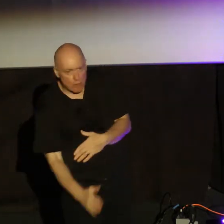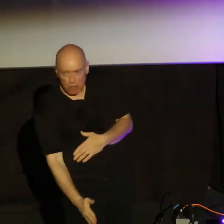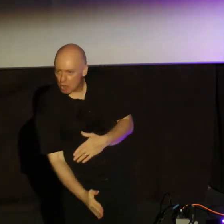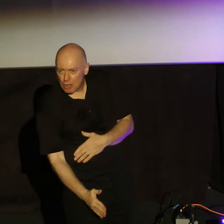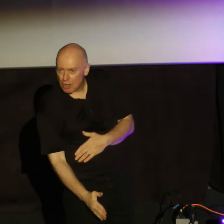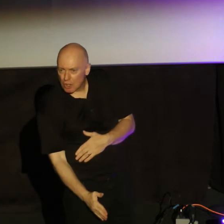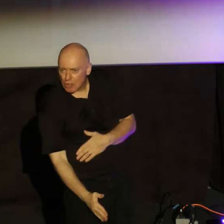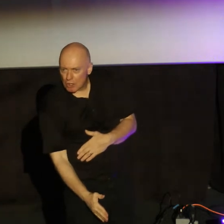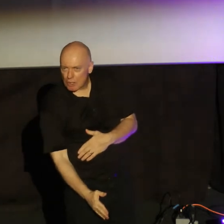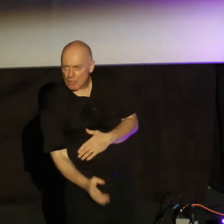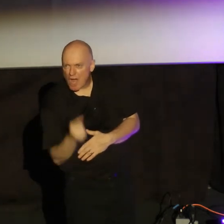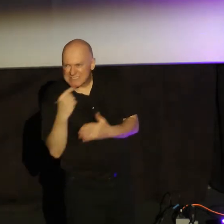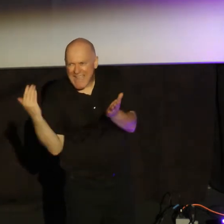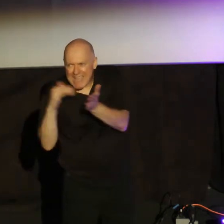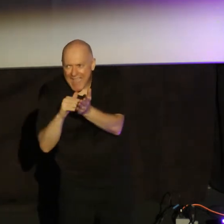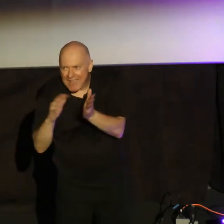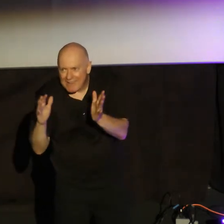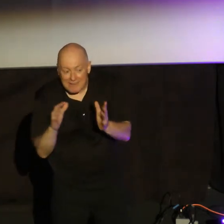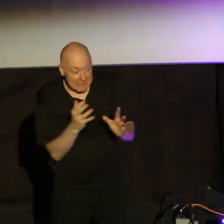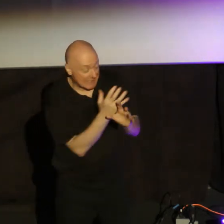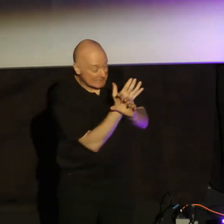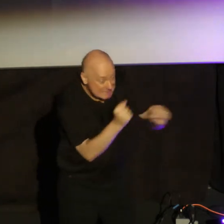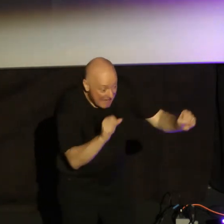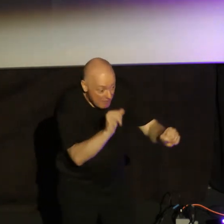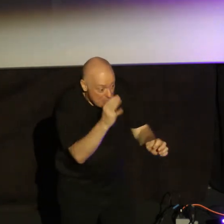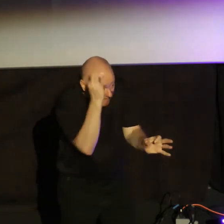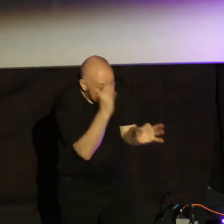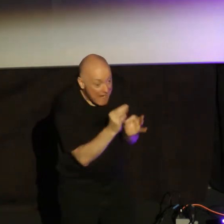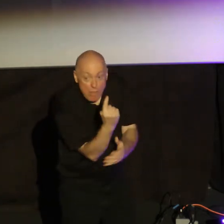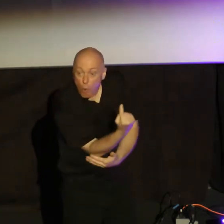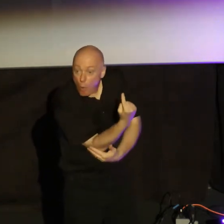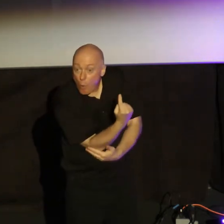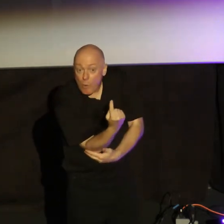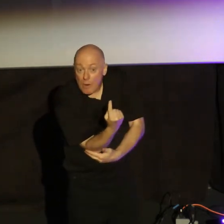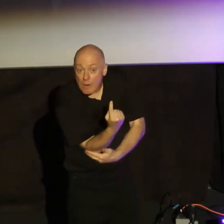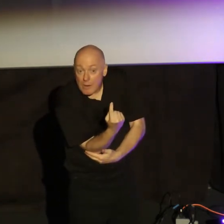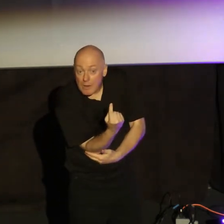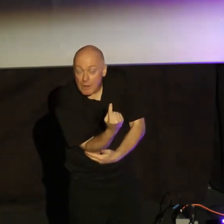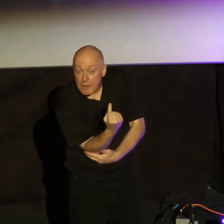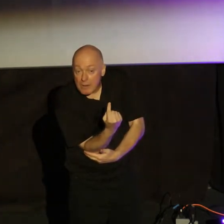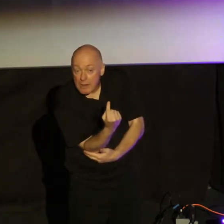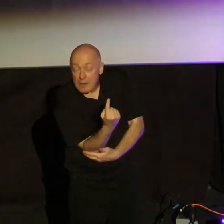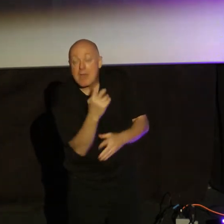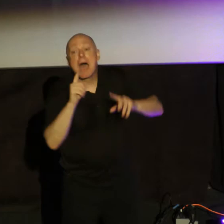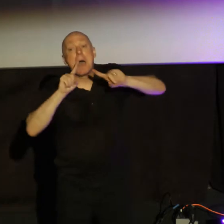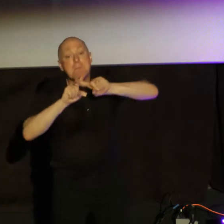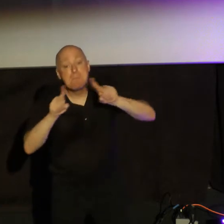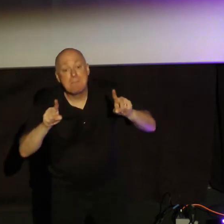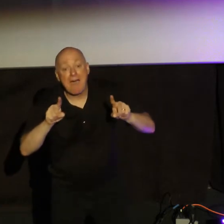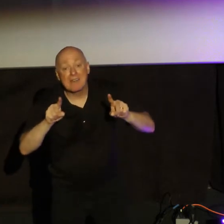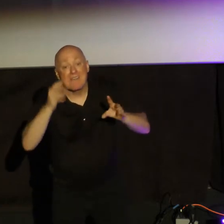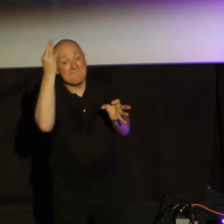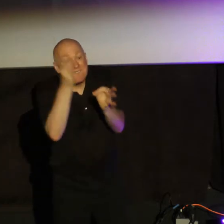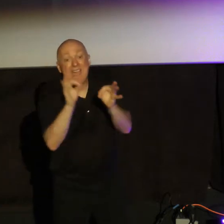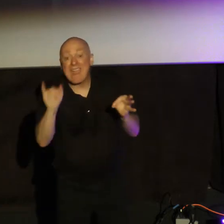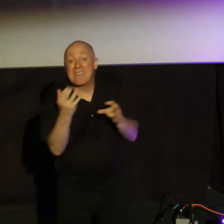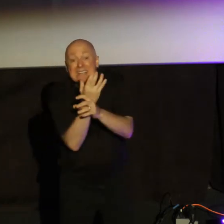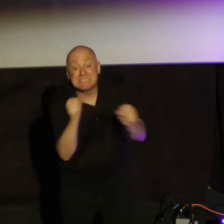say that one more time. Saved by faith alone. But faith that saves is never